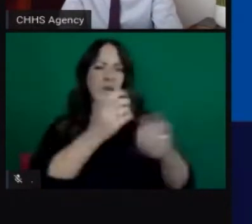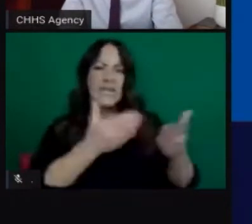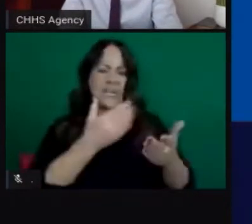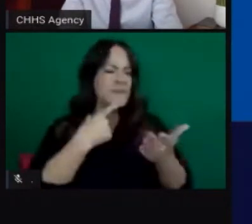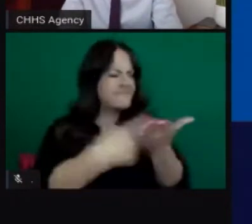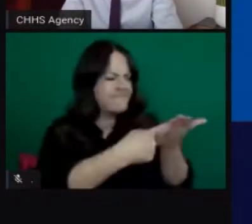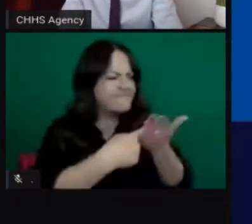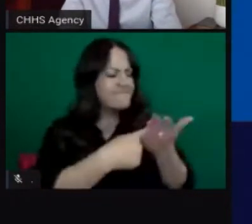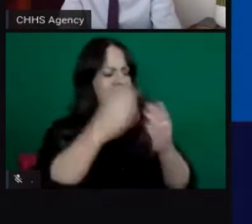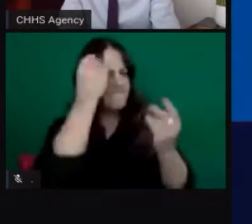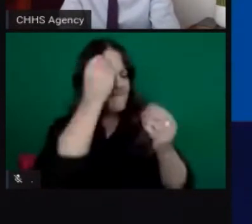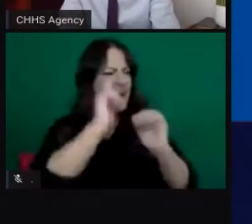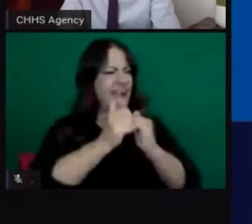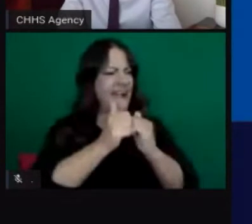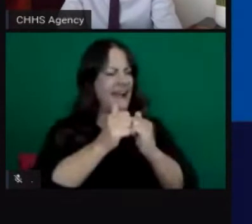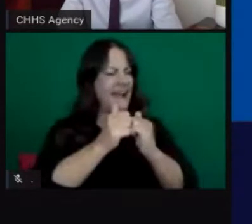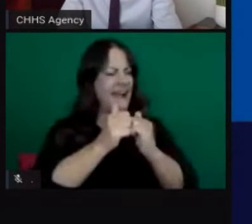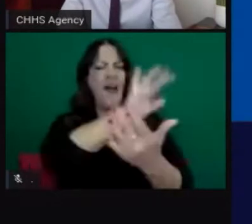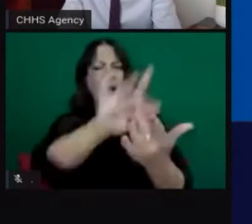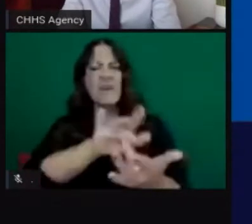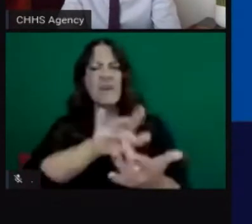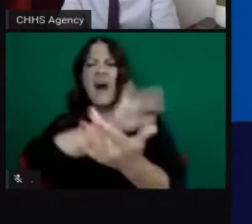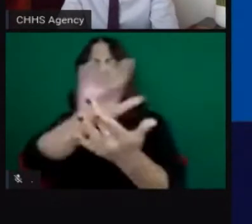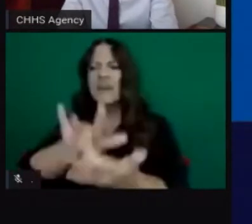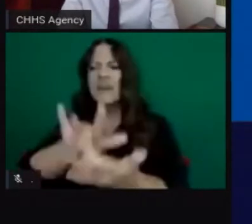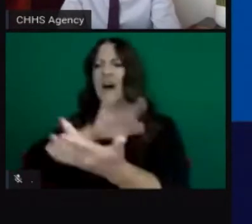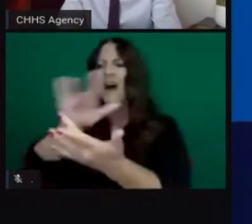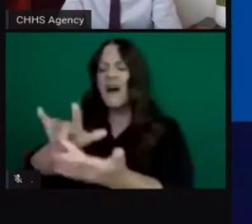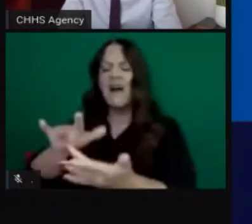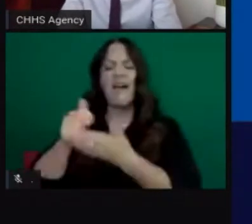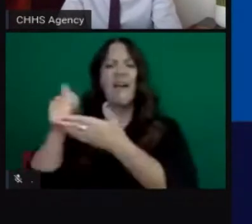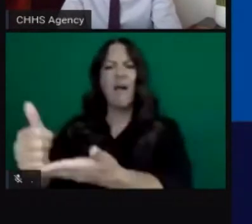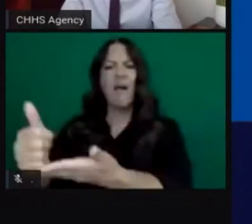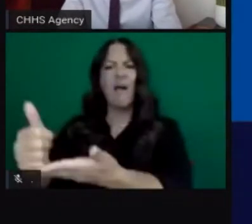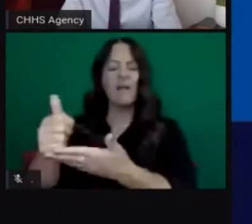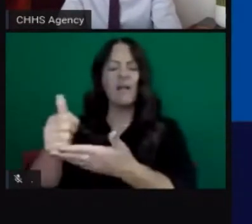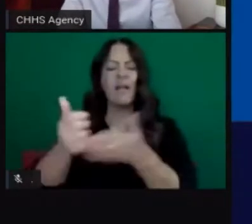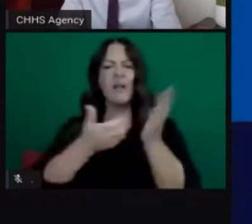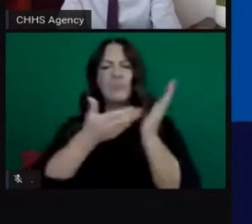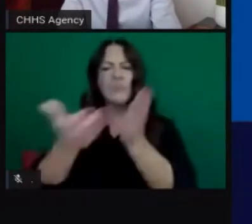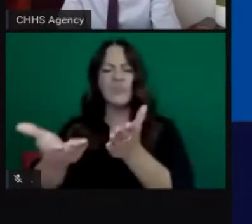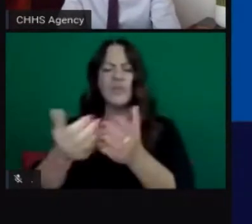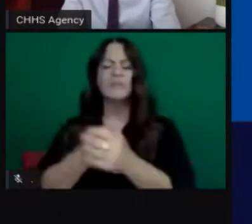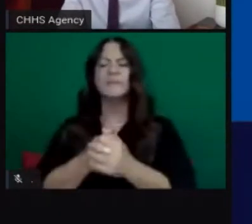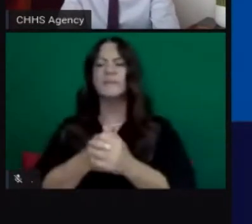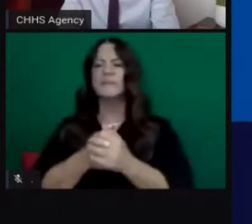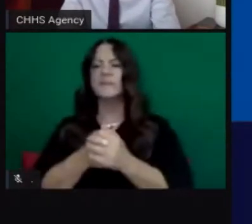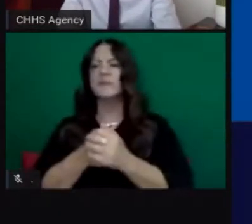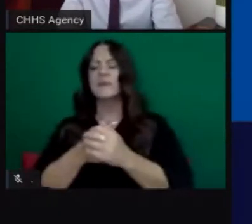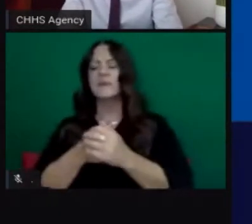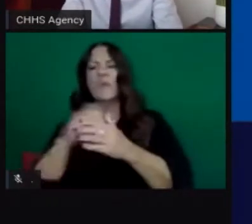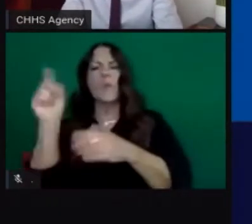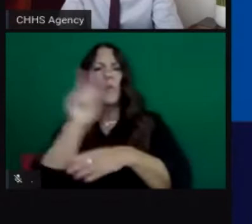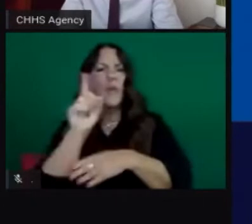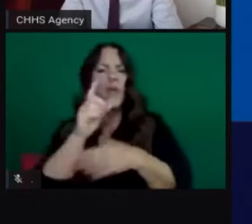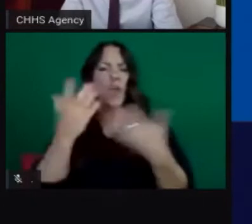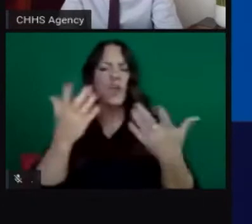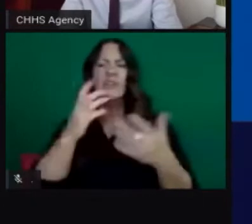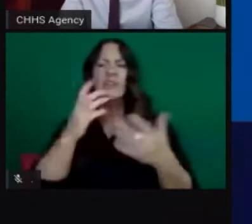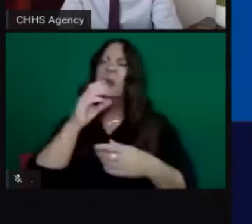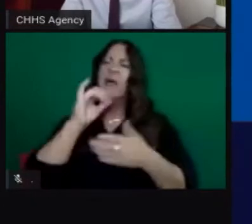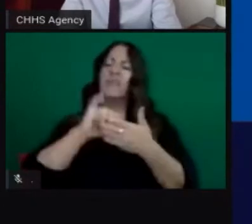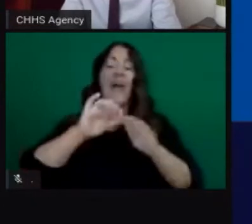basis thinking about racial equity and health really this concept where um conditions are achieved where race no longer